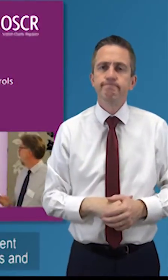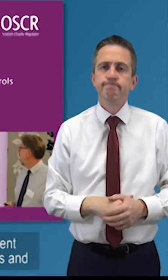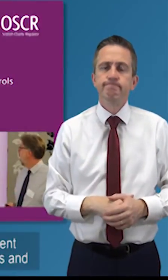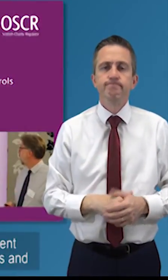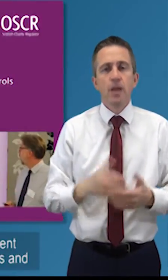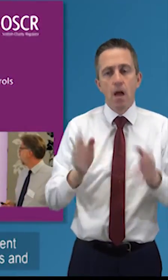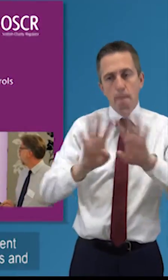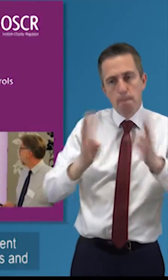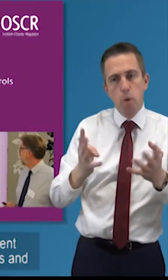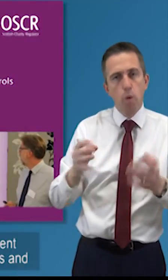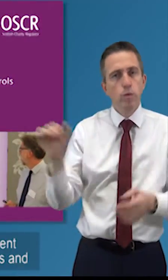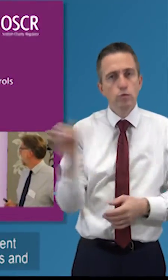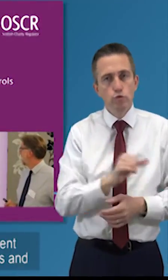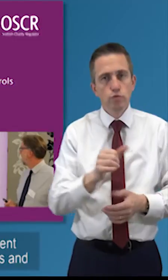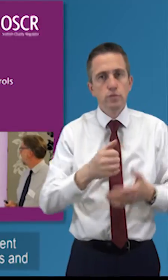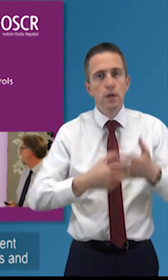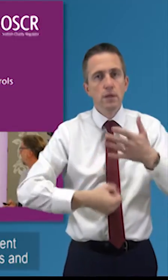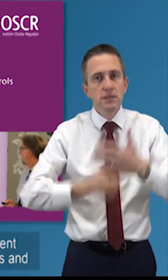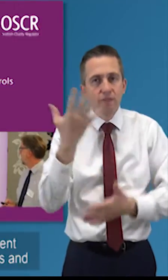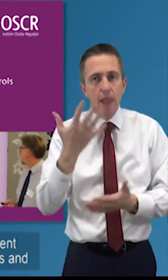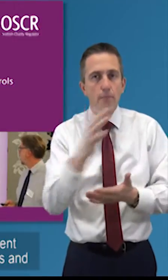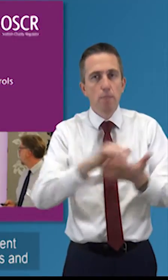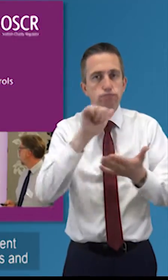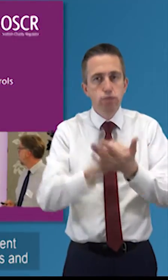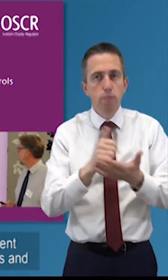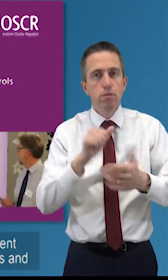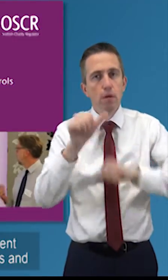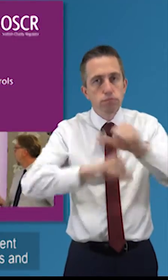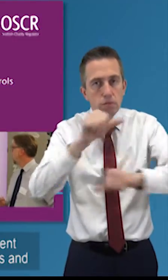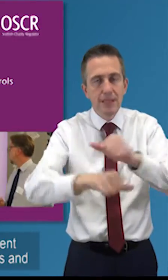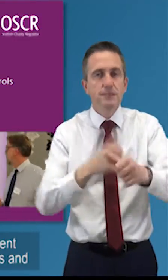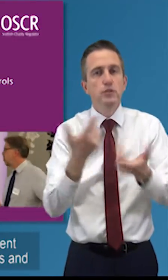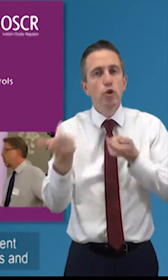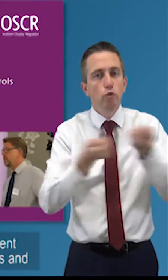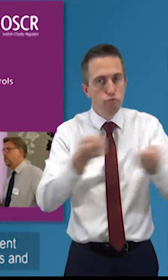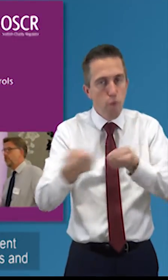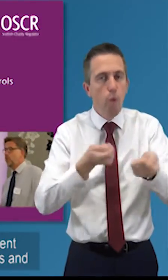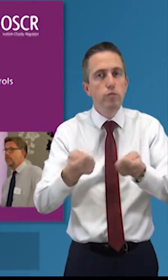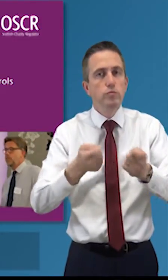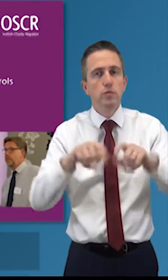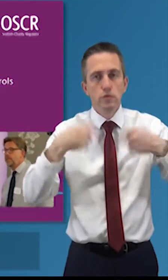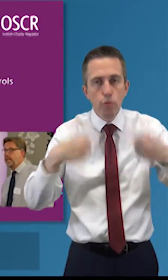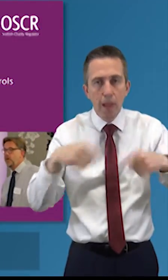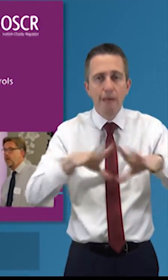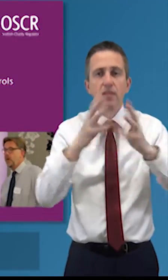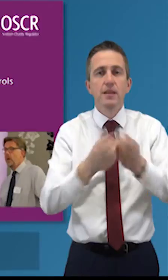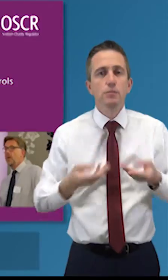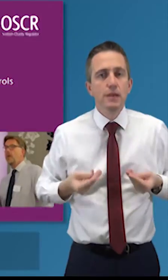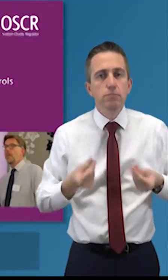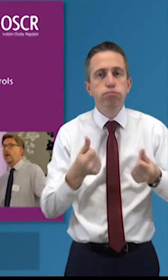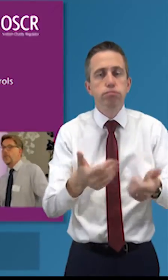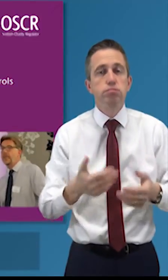again a well-run board will develop and improve implement appropriate controls to direct and oversee progress and performance of the organization